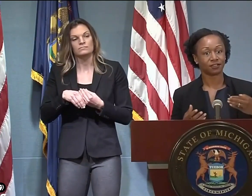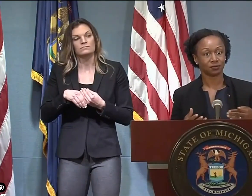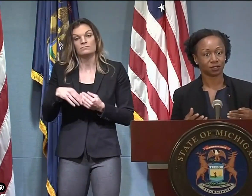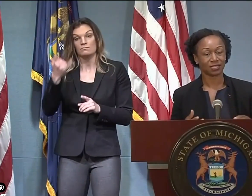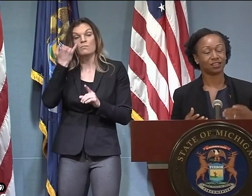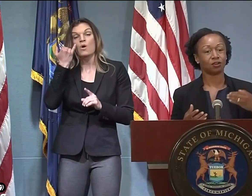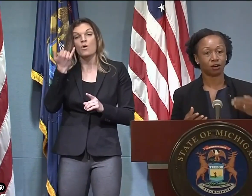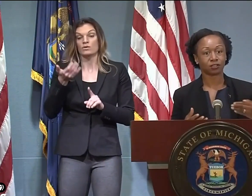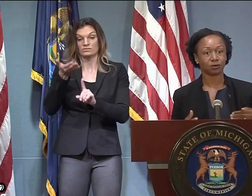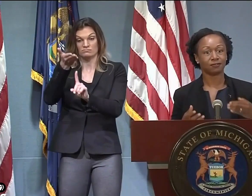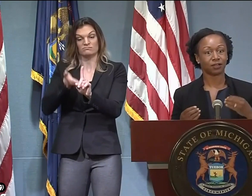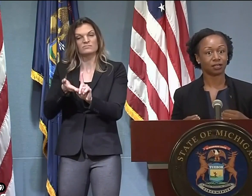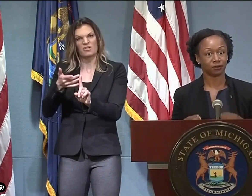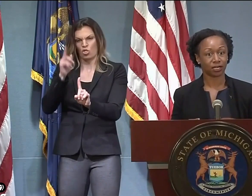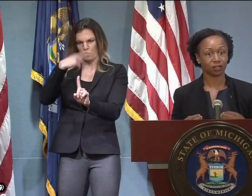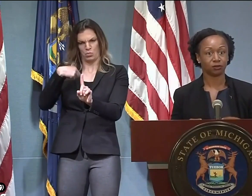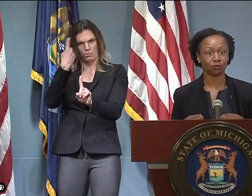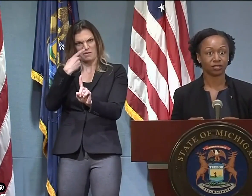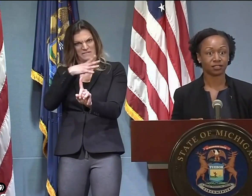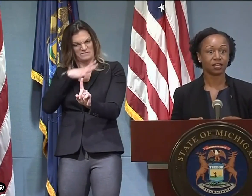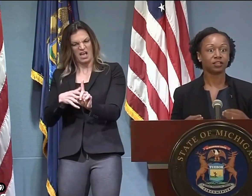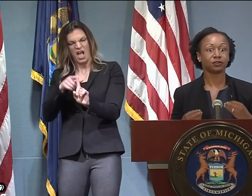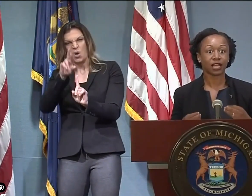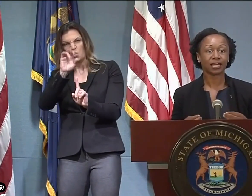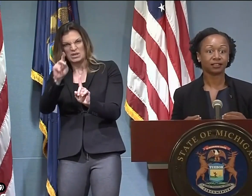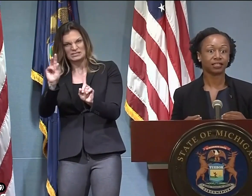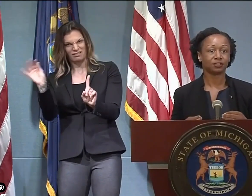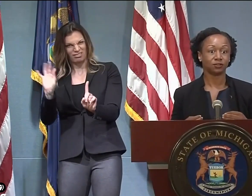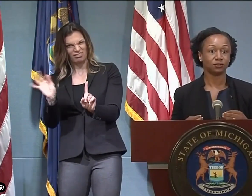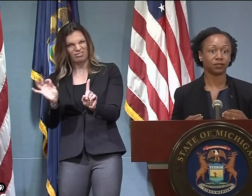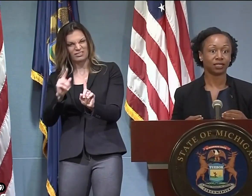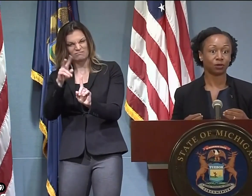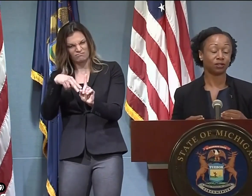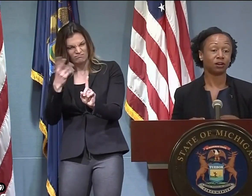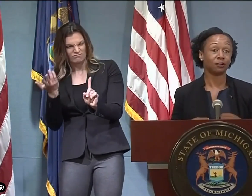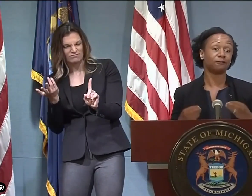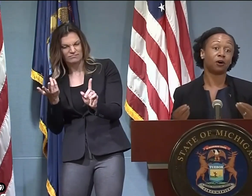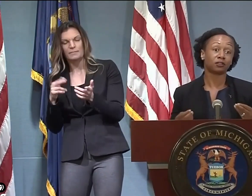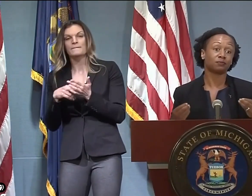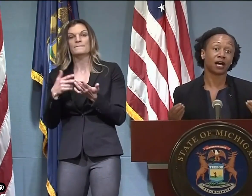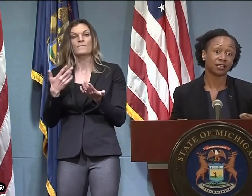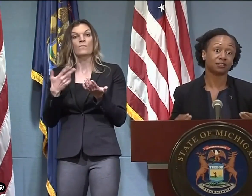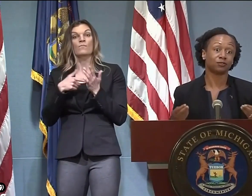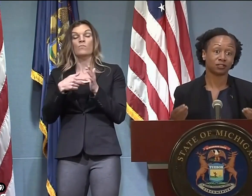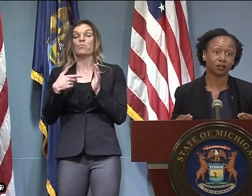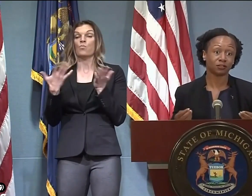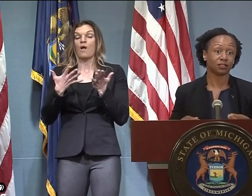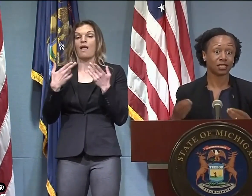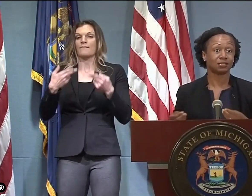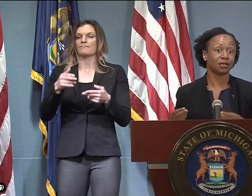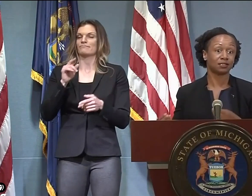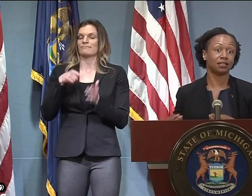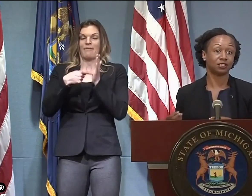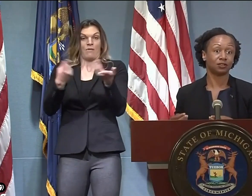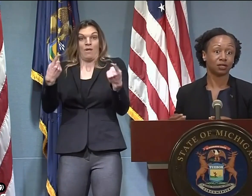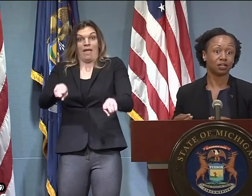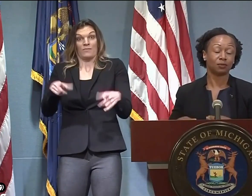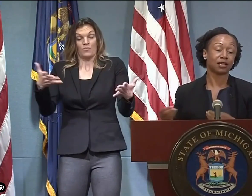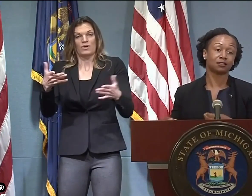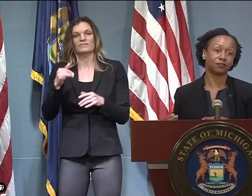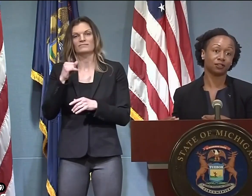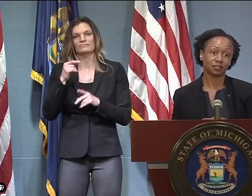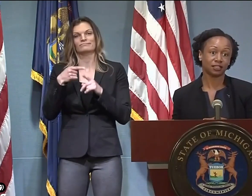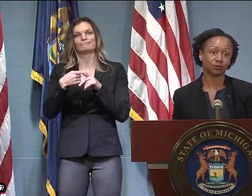if you do a test on someone who does not have symptoms and they're also at very, very low risk, you're likely to get what we call a false